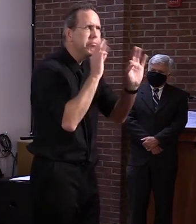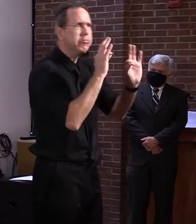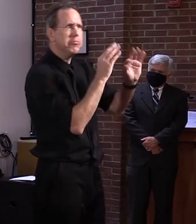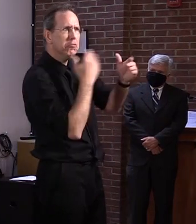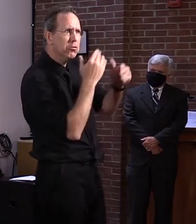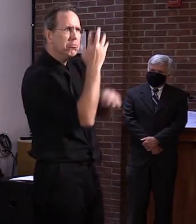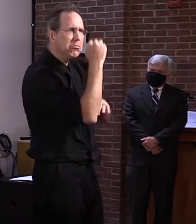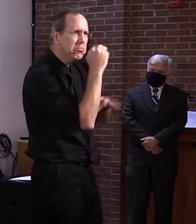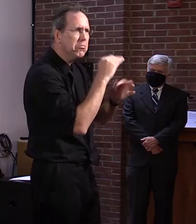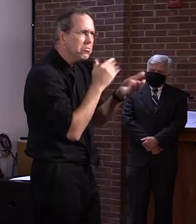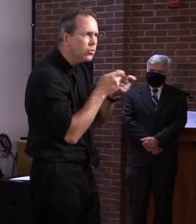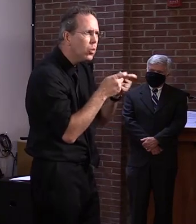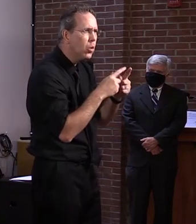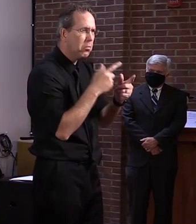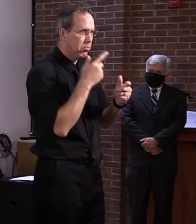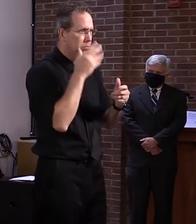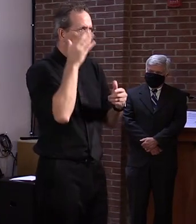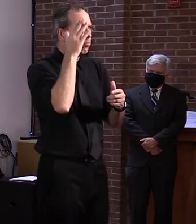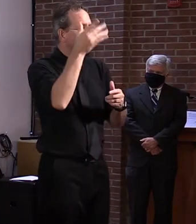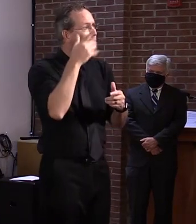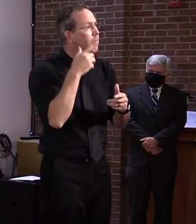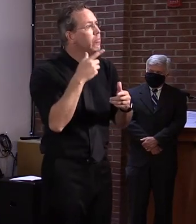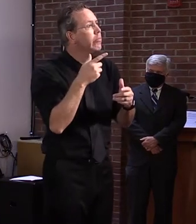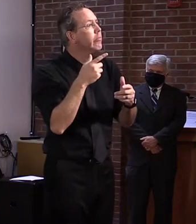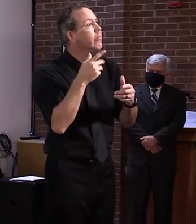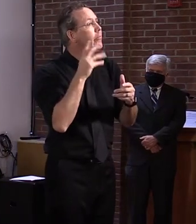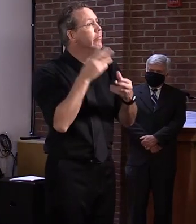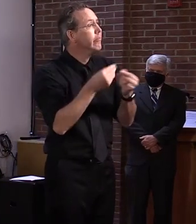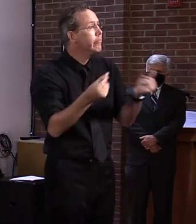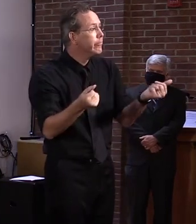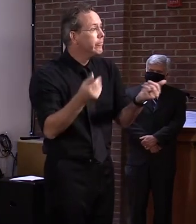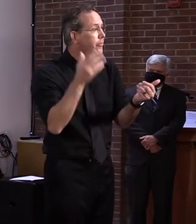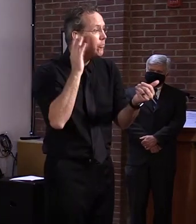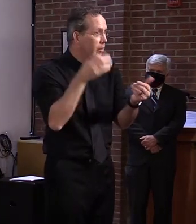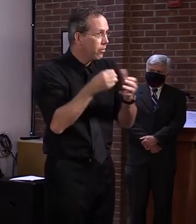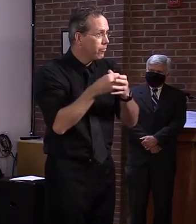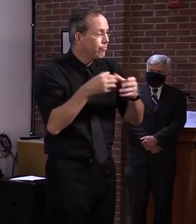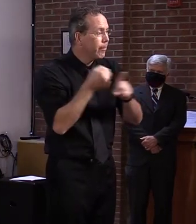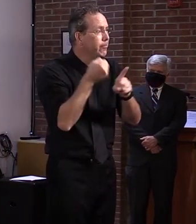spreading without us taking action. So, Dr. Levine?